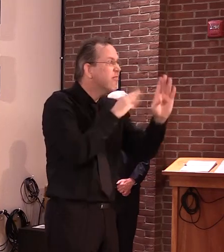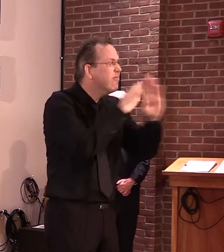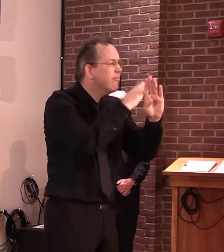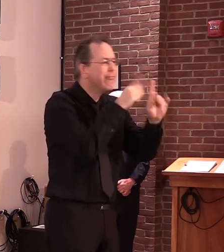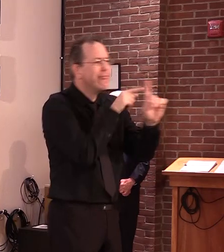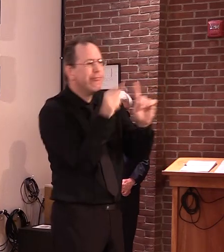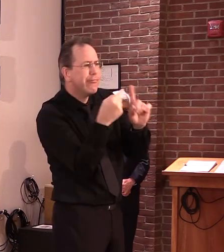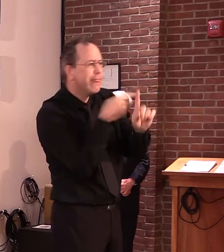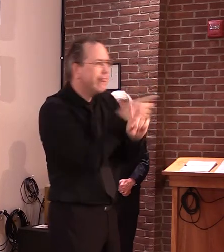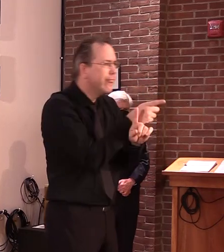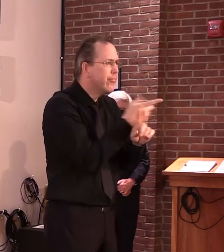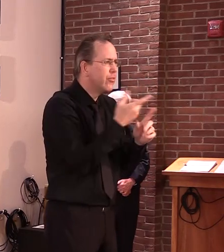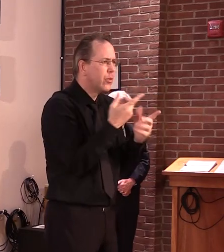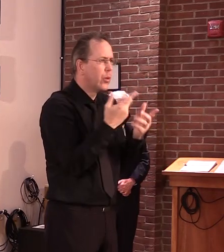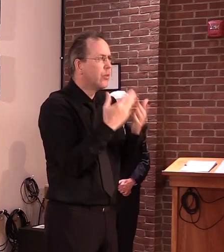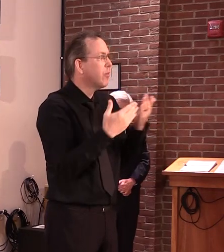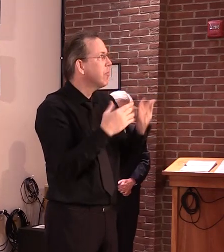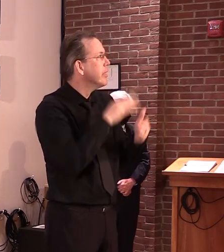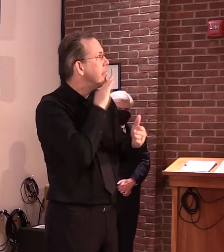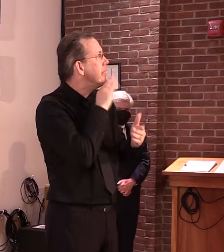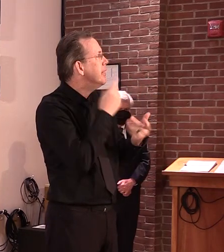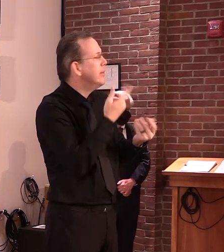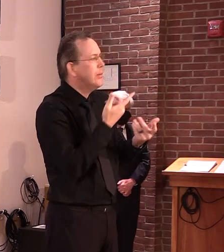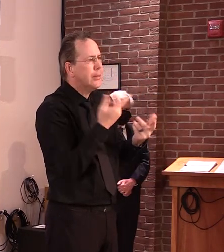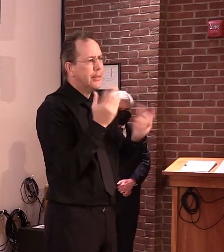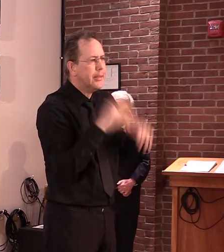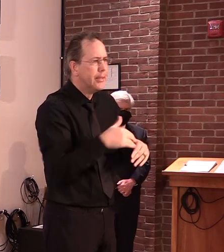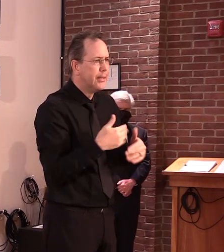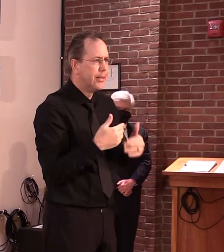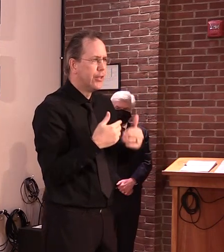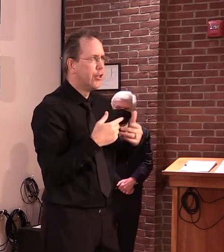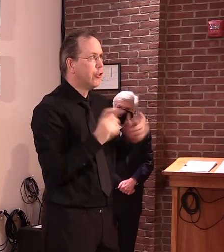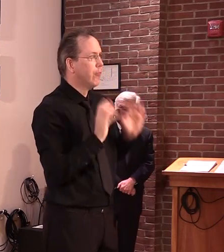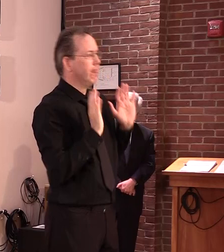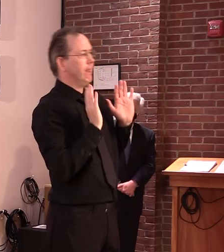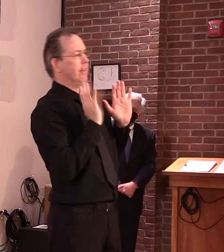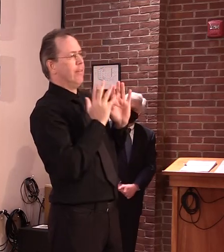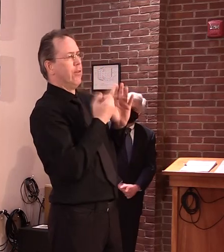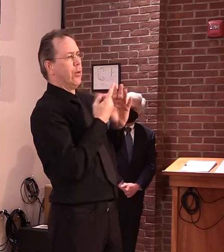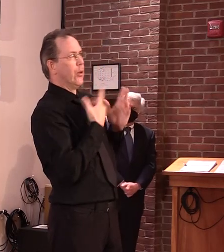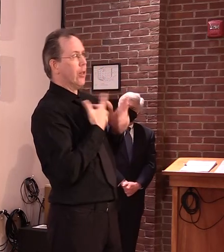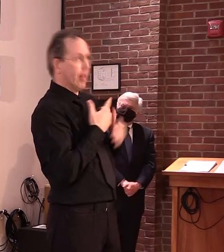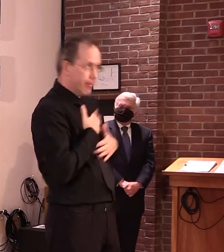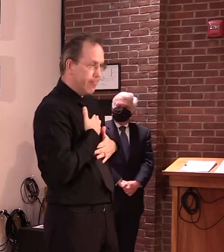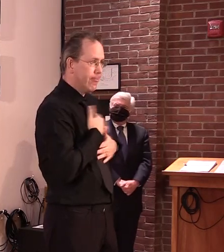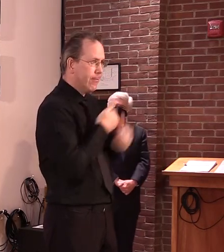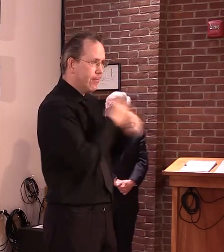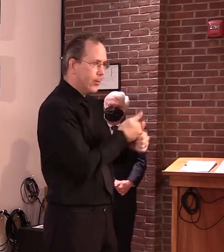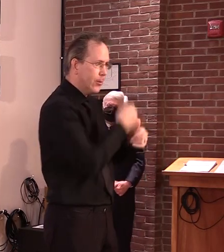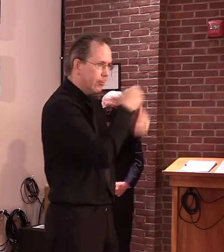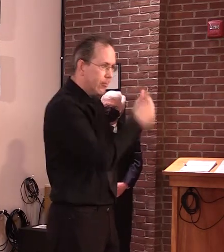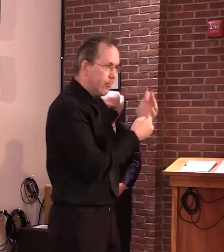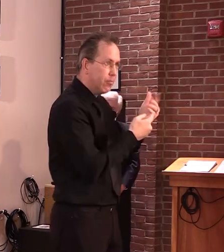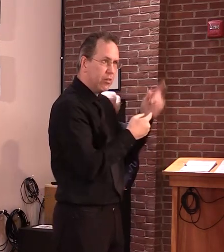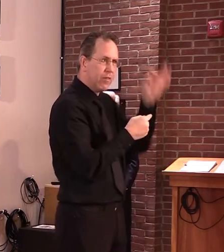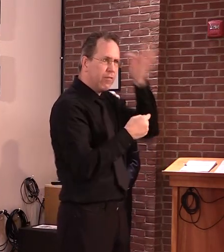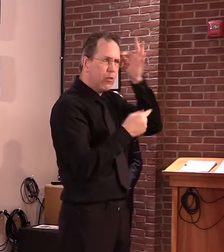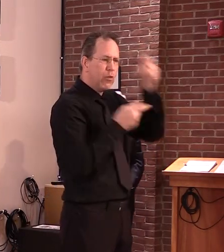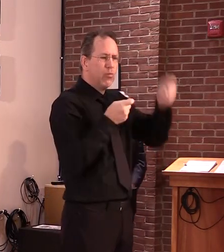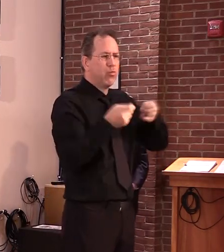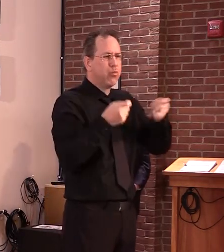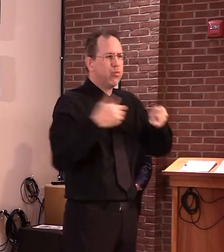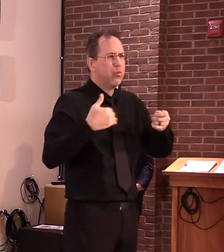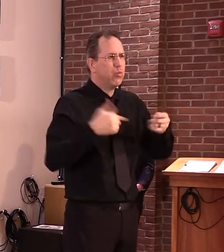if or because of the risk of retaliation from the federal government is too late? Yeah,